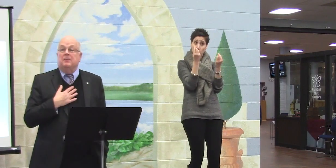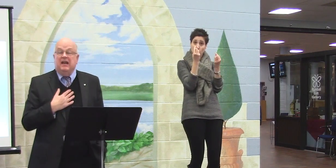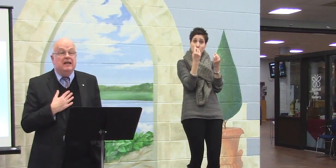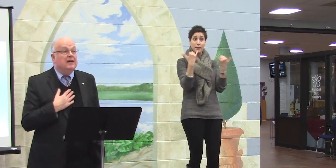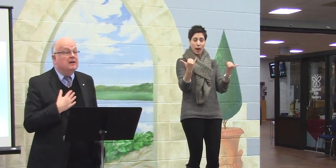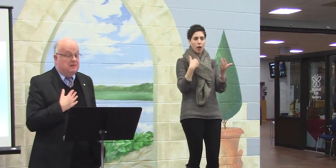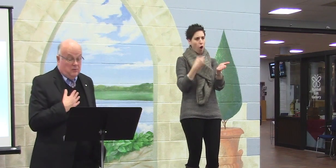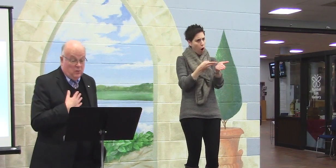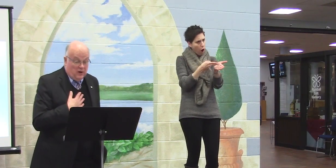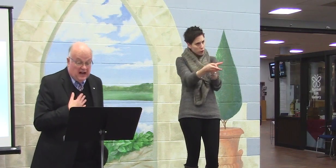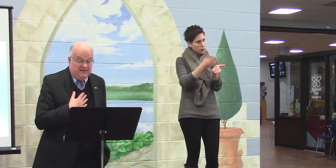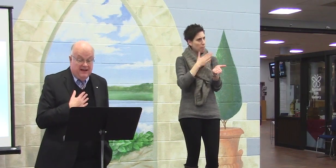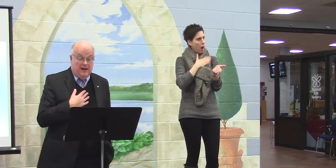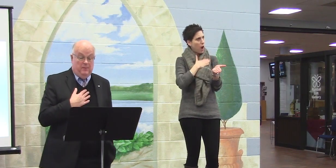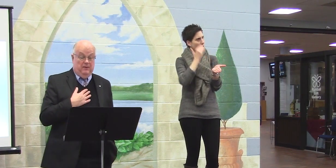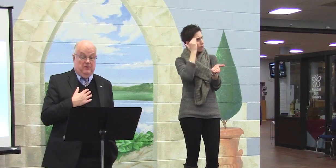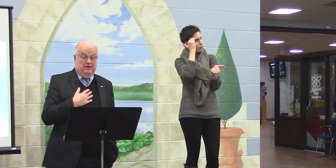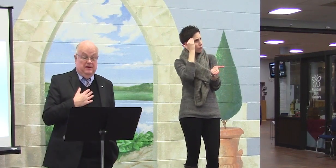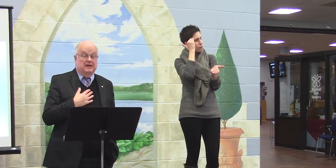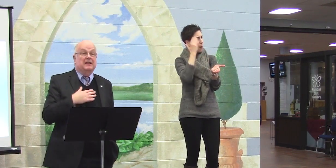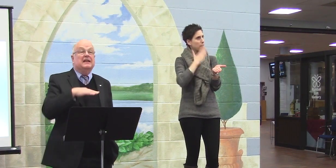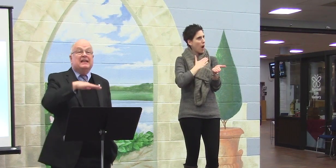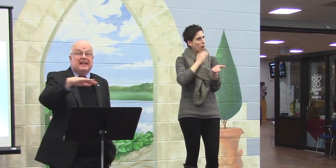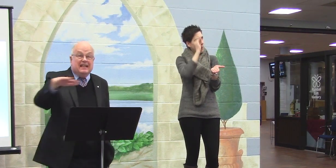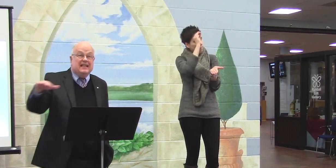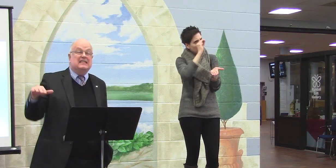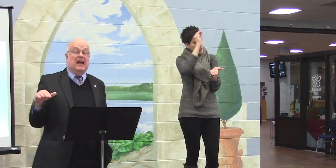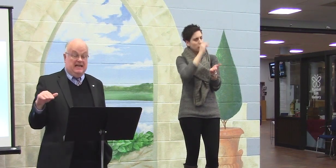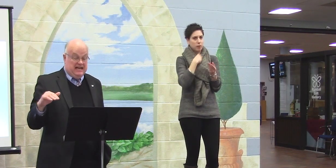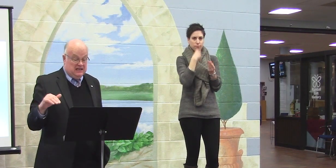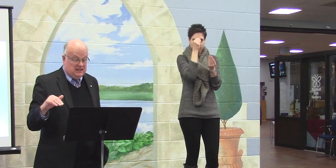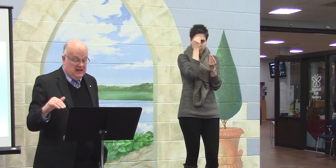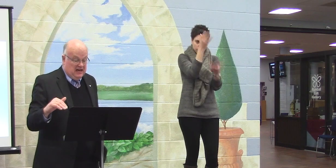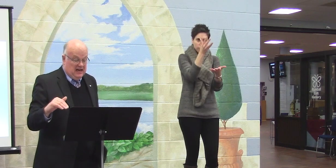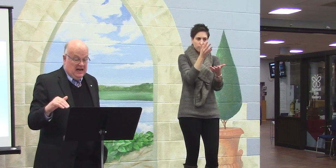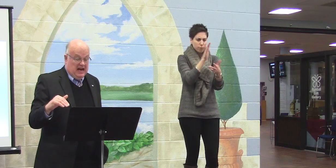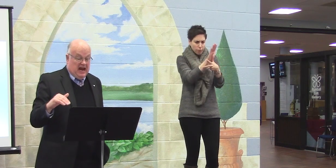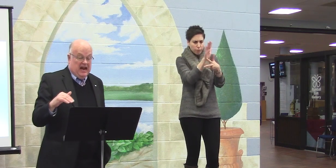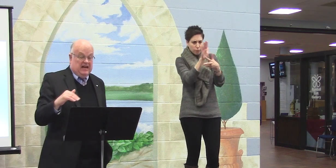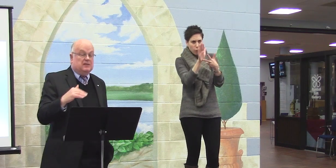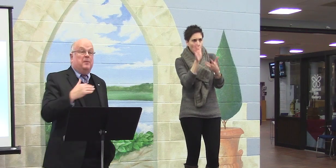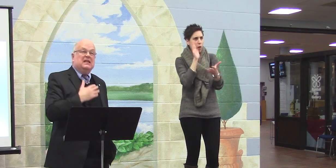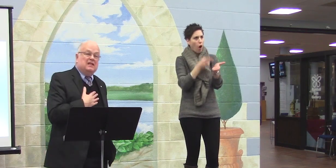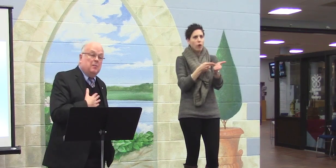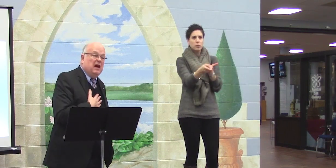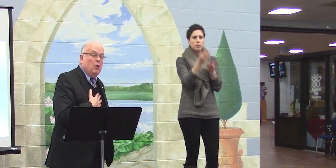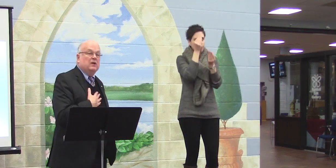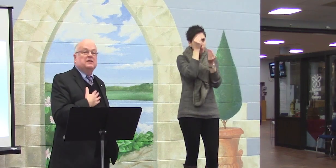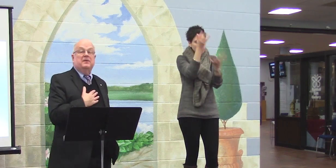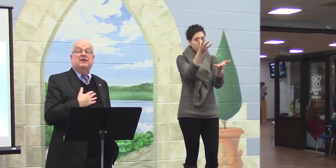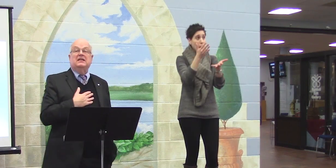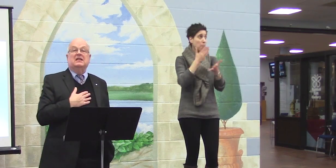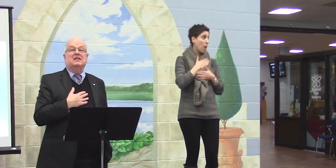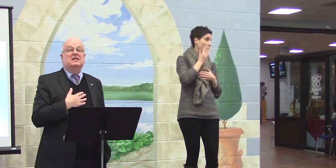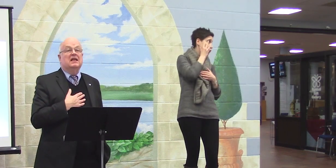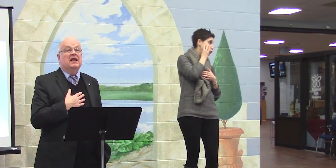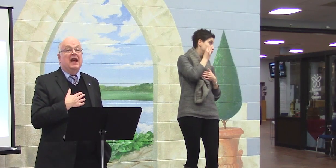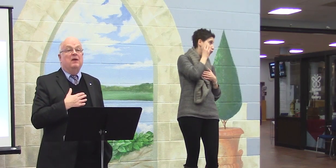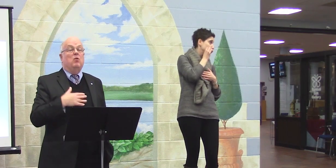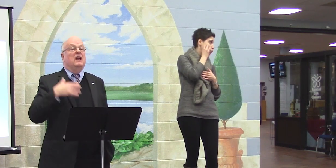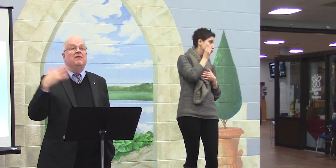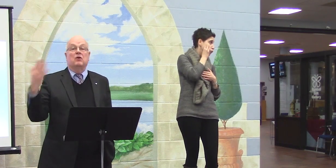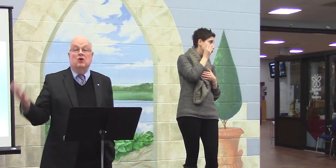honest opinion, what I think about these ideas. And it's based on my own experiences